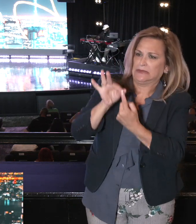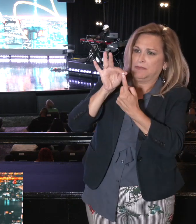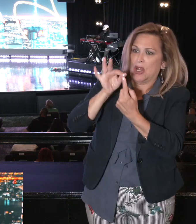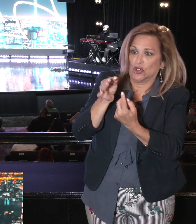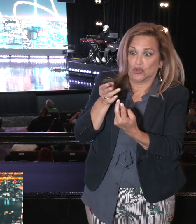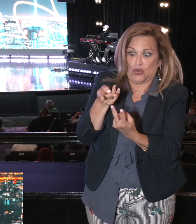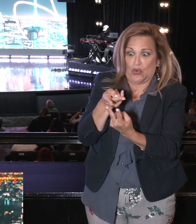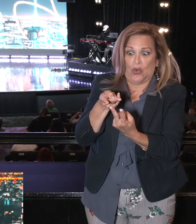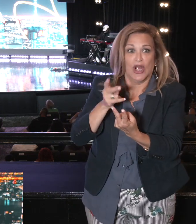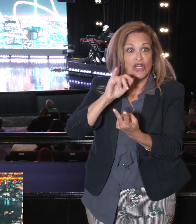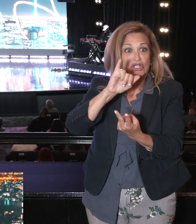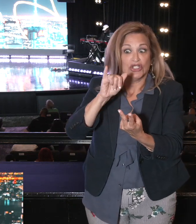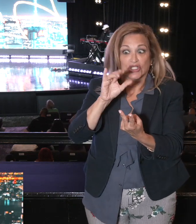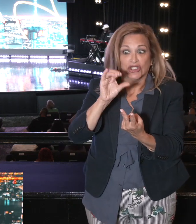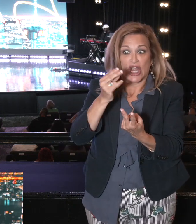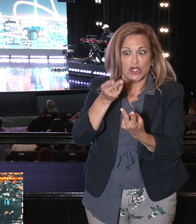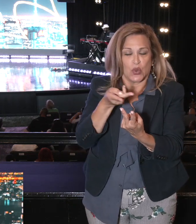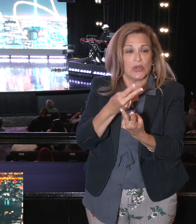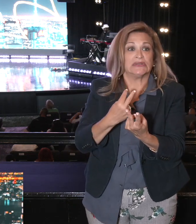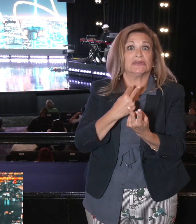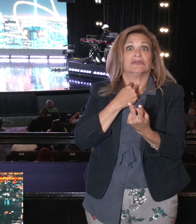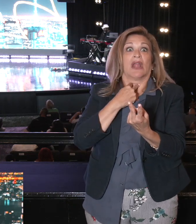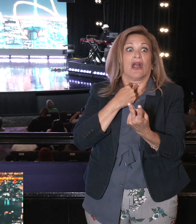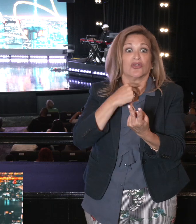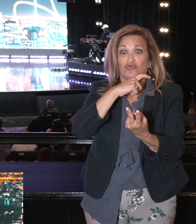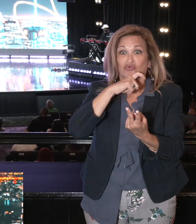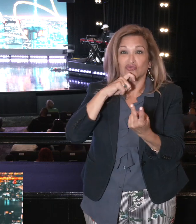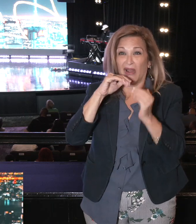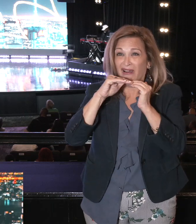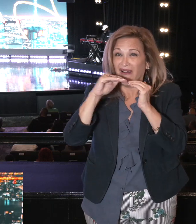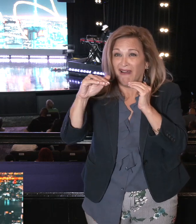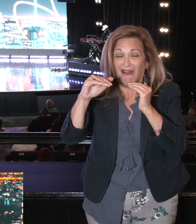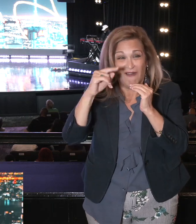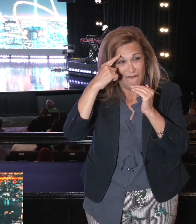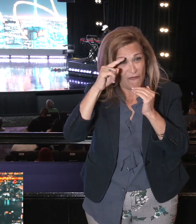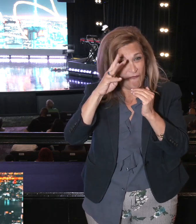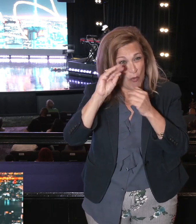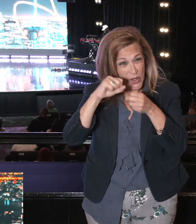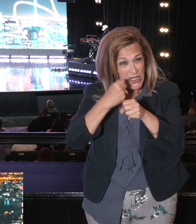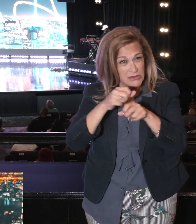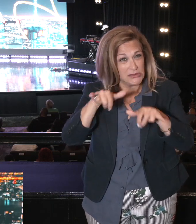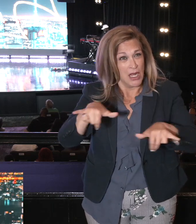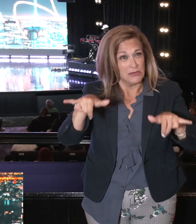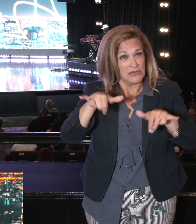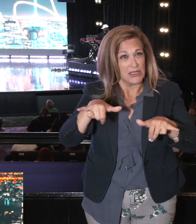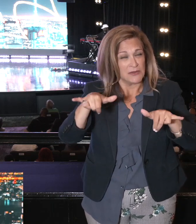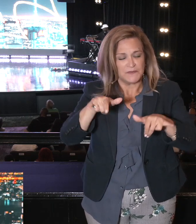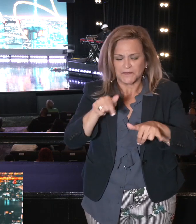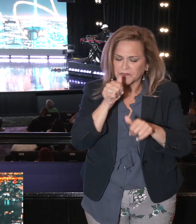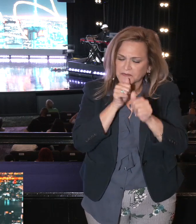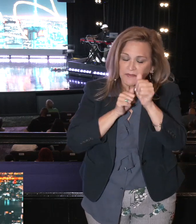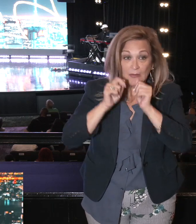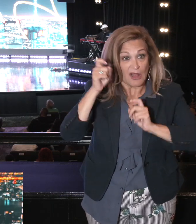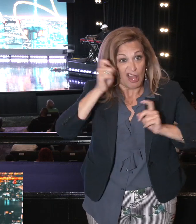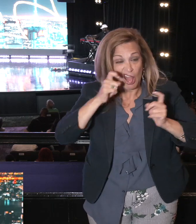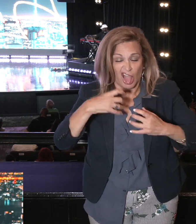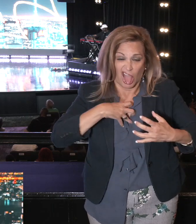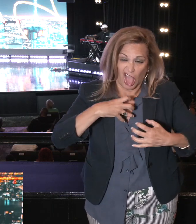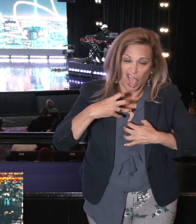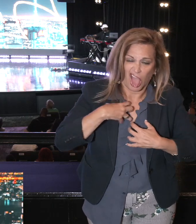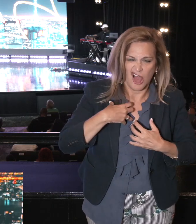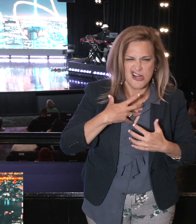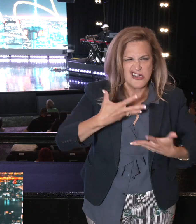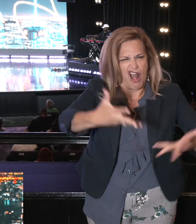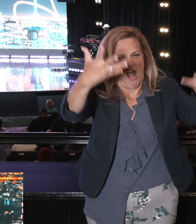Joshua that even though they were stuck in the desert in the wilderness for 40 years, and they knew what the promised land had waiting for them, they didn't grumble and complain. They didn't